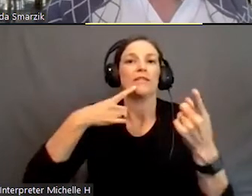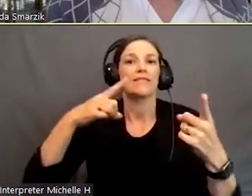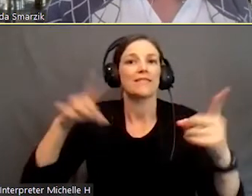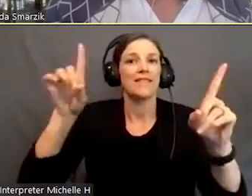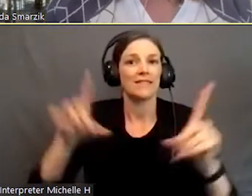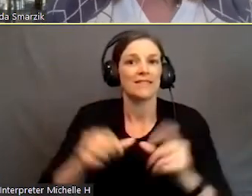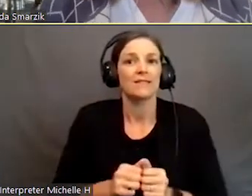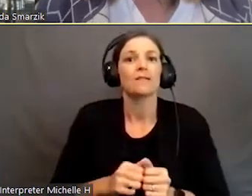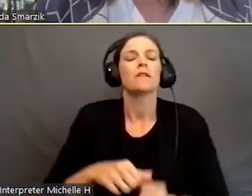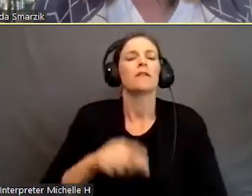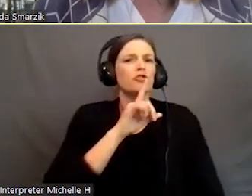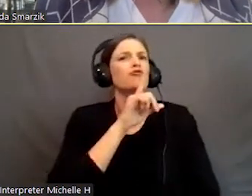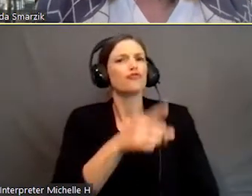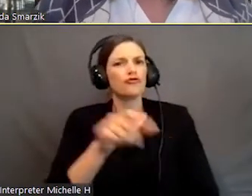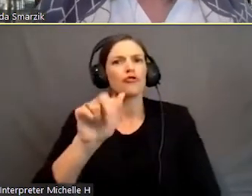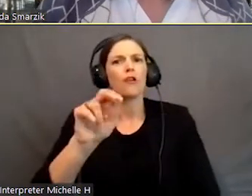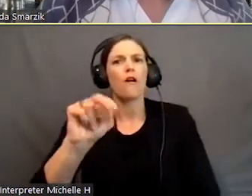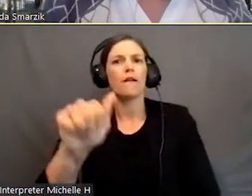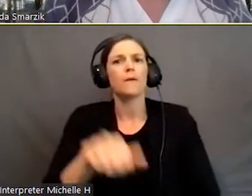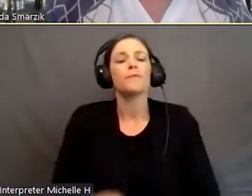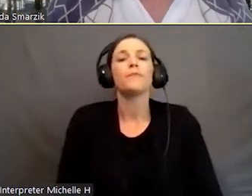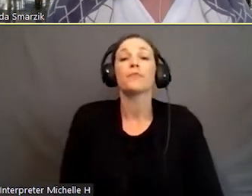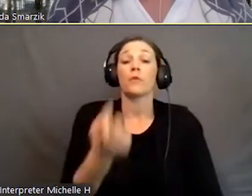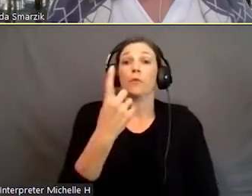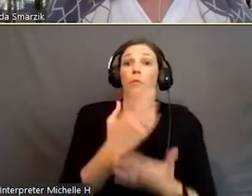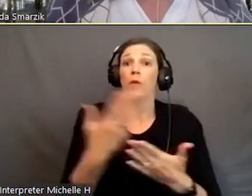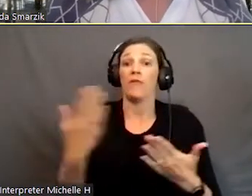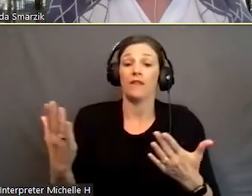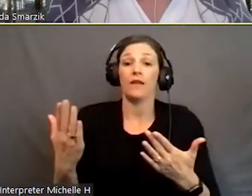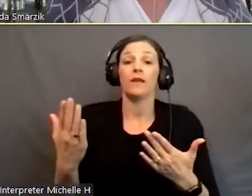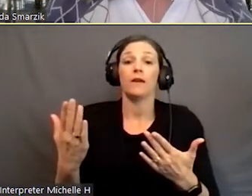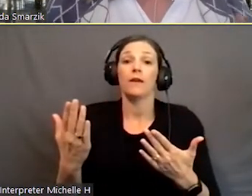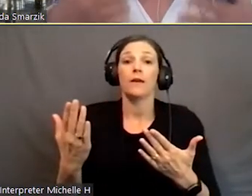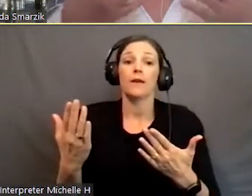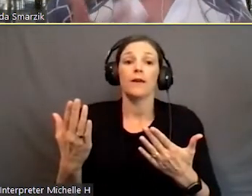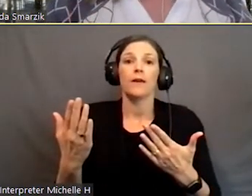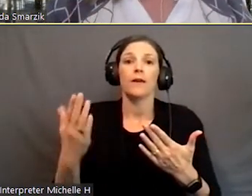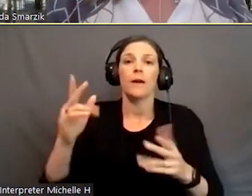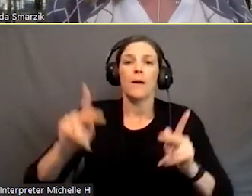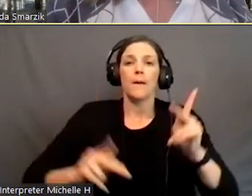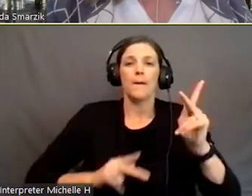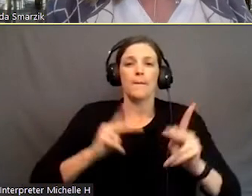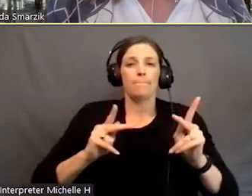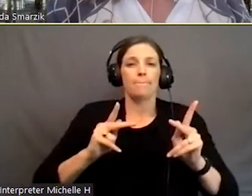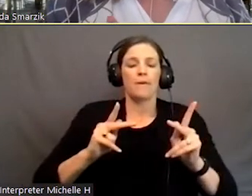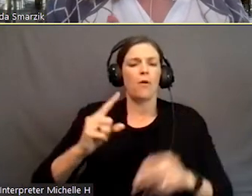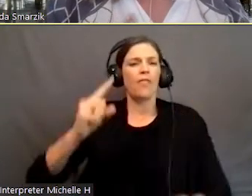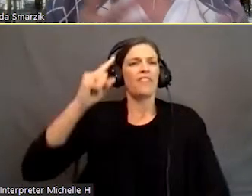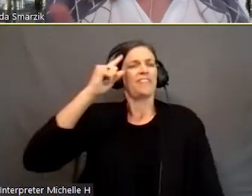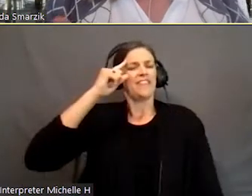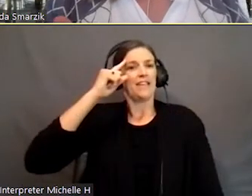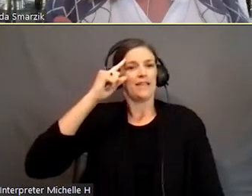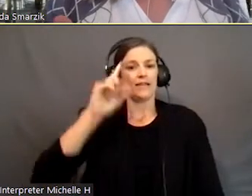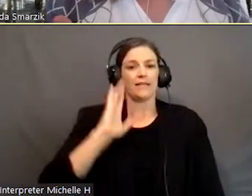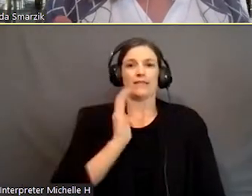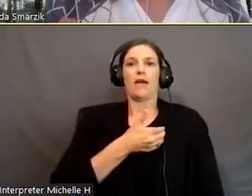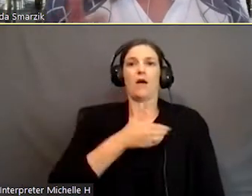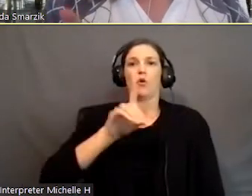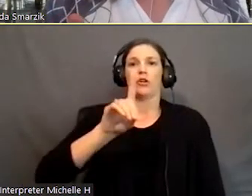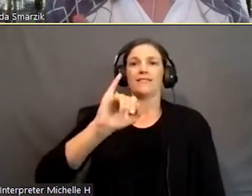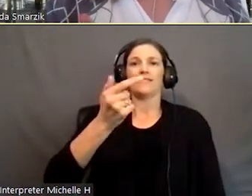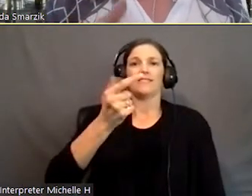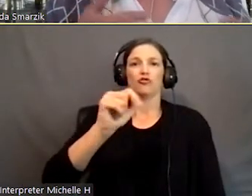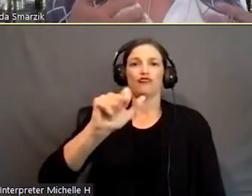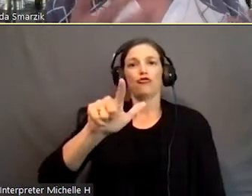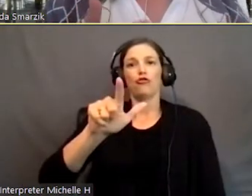Sure, Ana. You know, one of the things that people think is that our digital natives, our